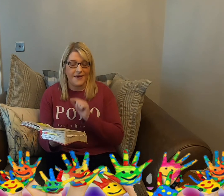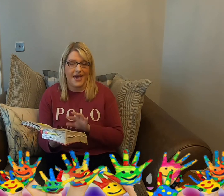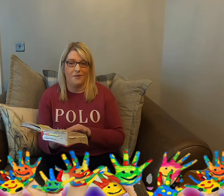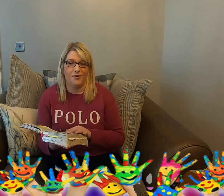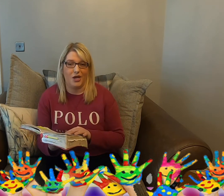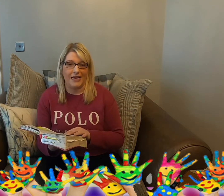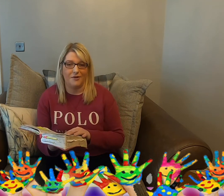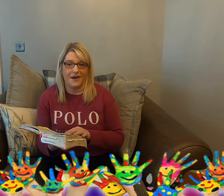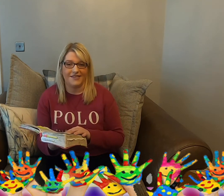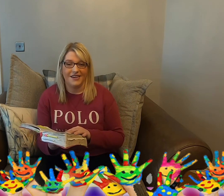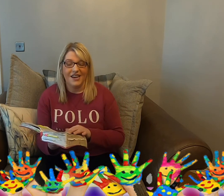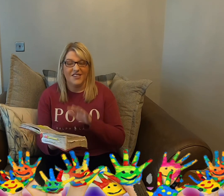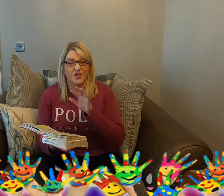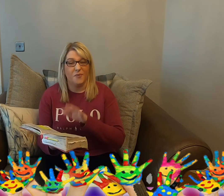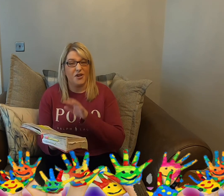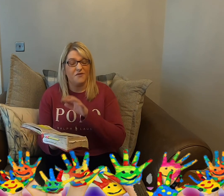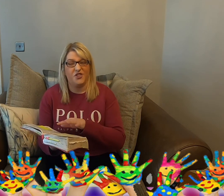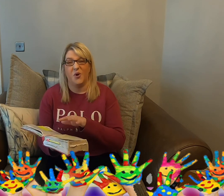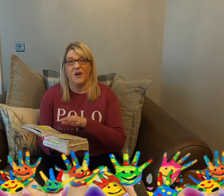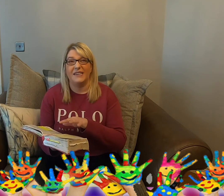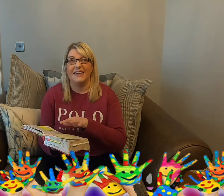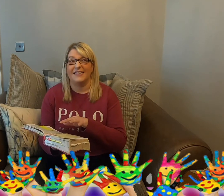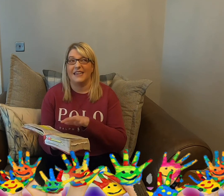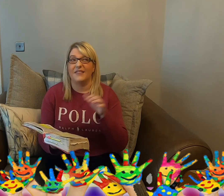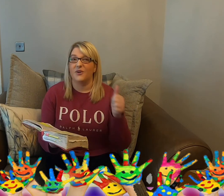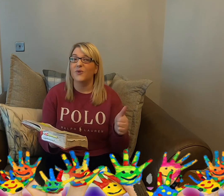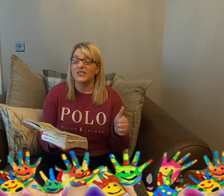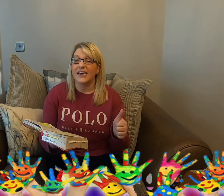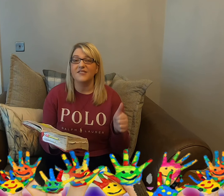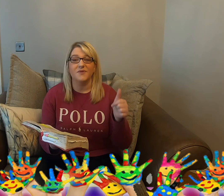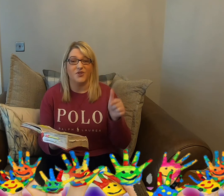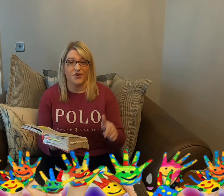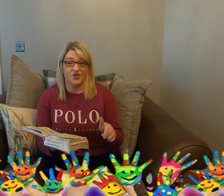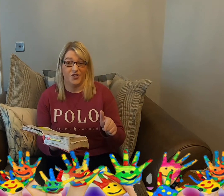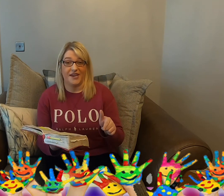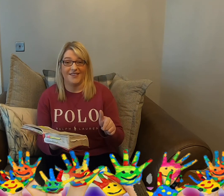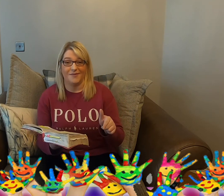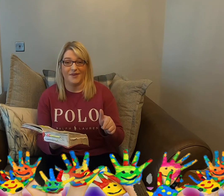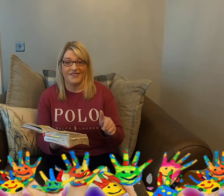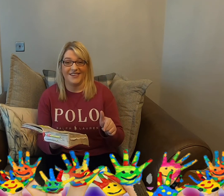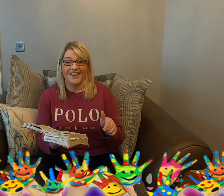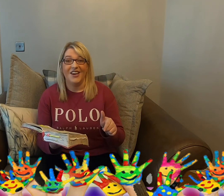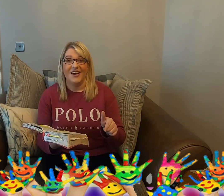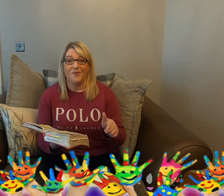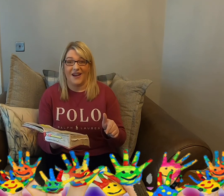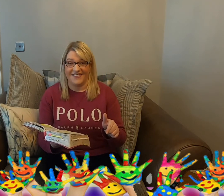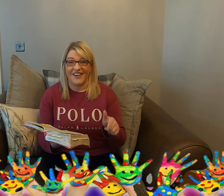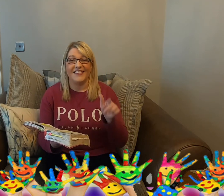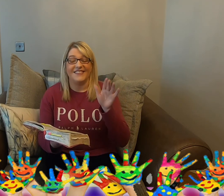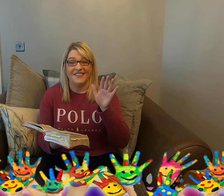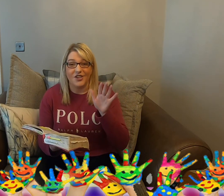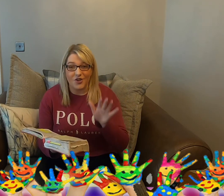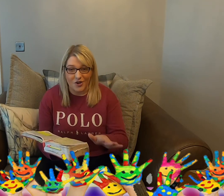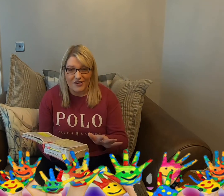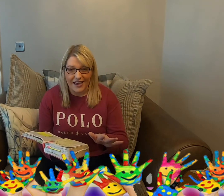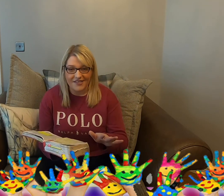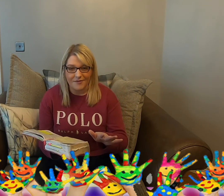Let me help you a little bit. So the book of John, is it in the Old Testament or the New Testament? Well done, it's in the New Testament